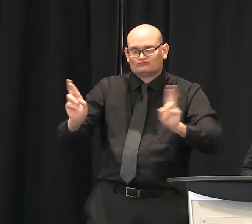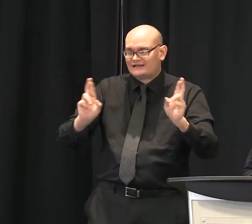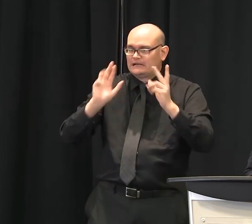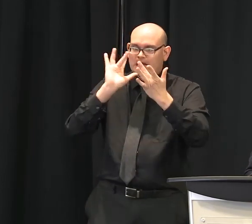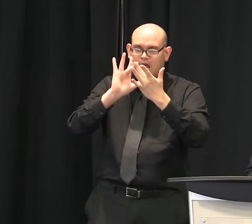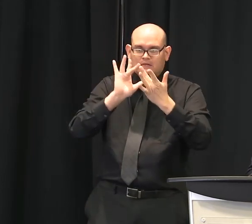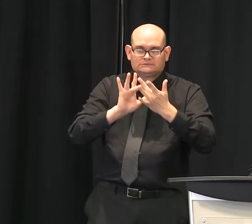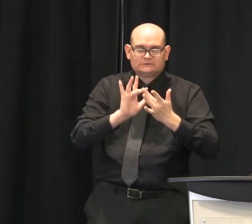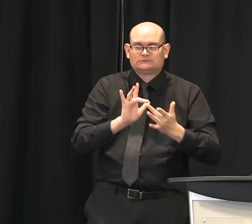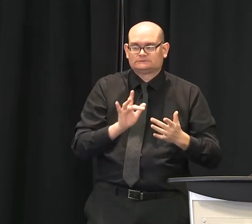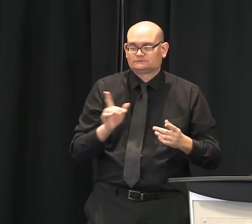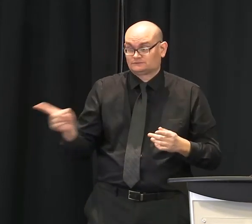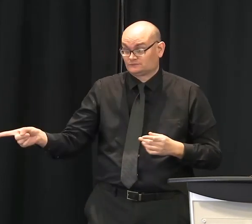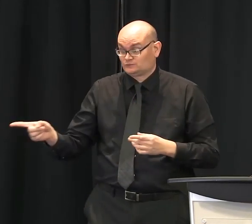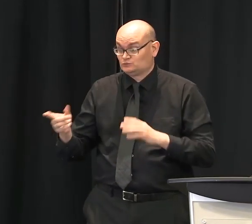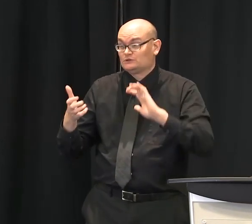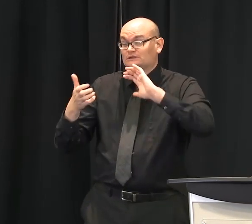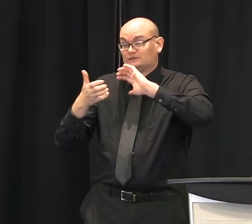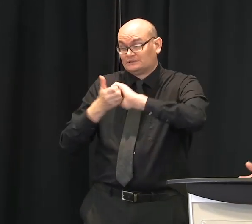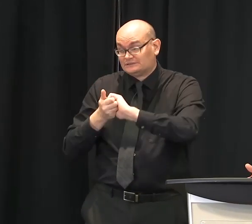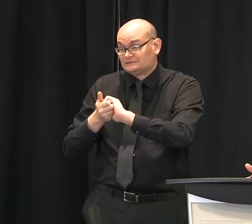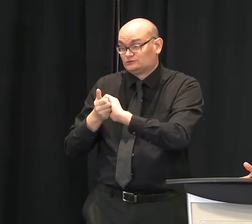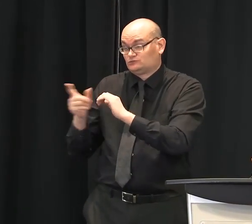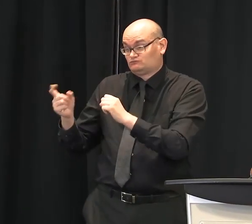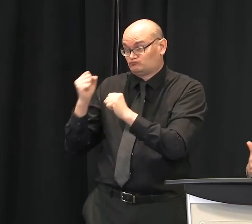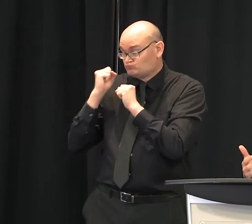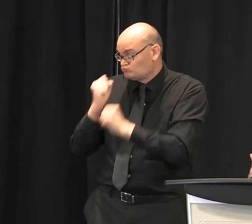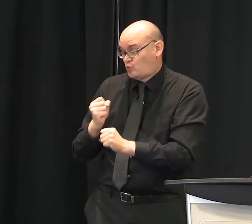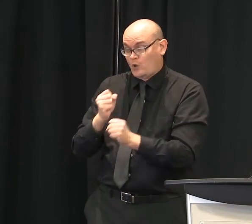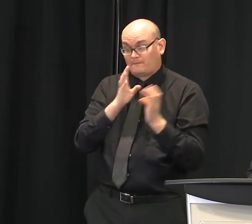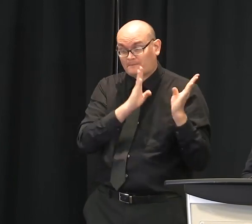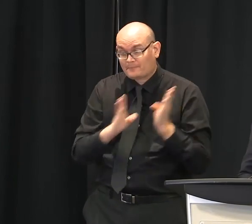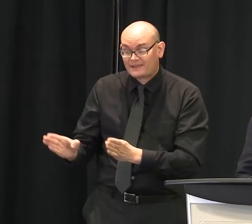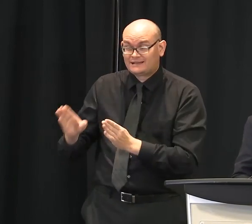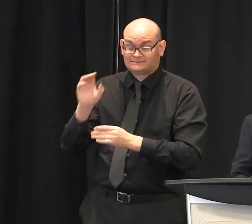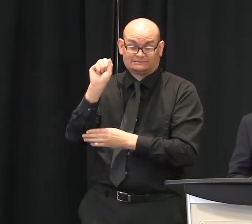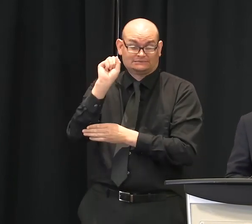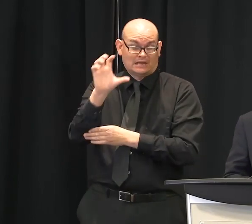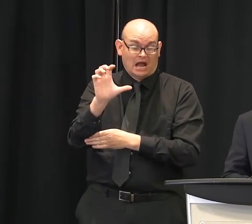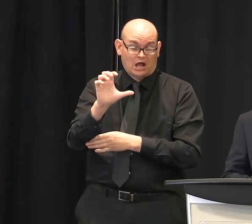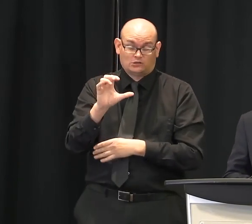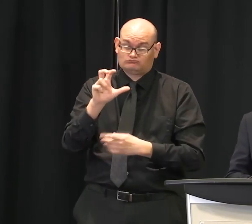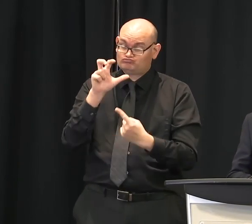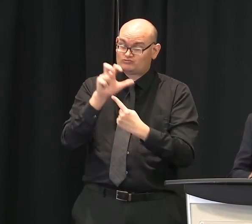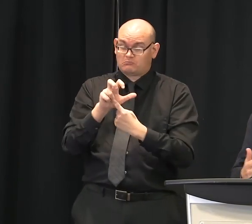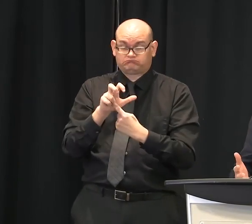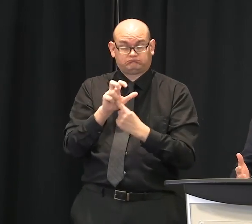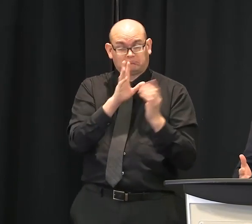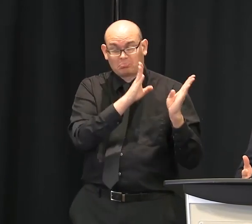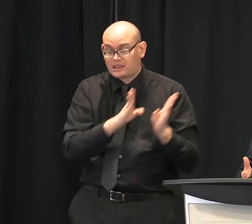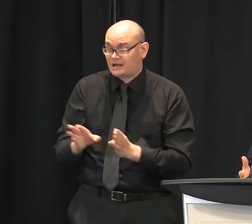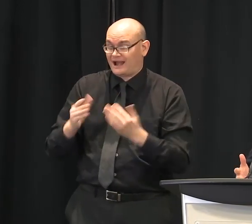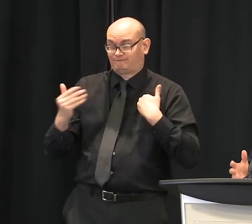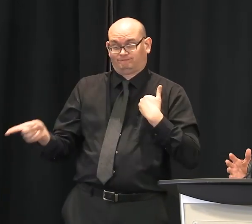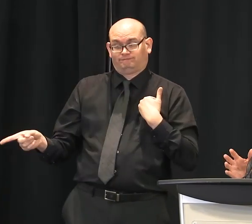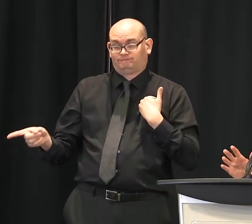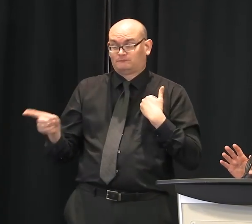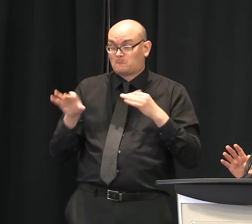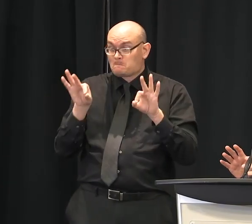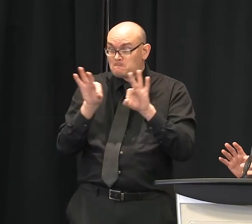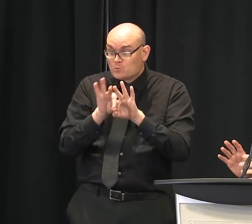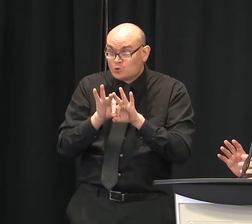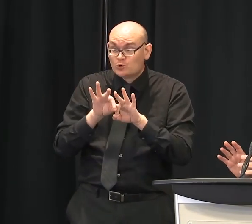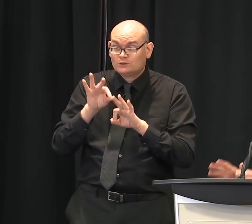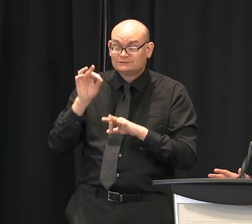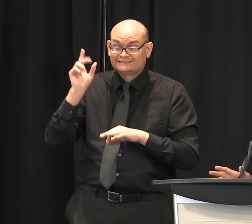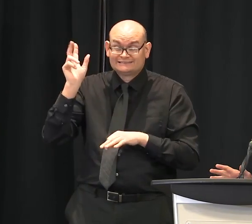robust plan in South Carolina, and that's a good thing. I think we're all asking those questions, and you, again, hear about this issue nationally. It looks like